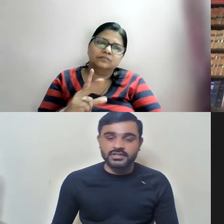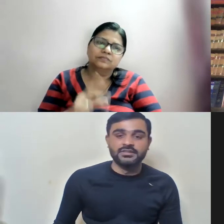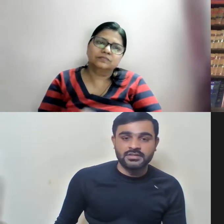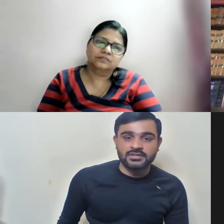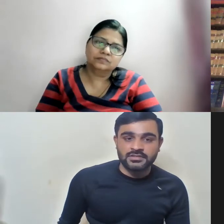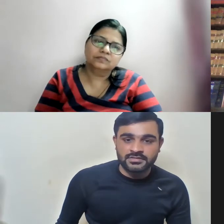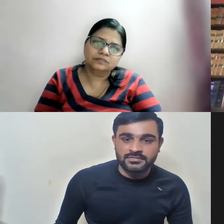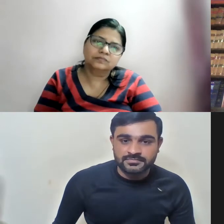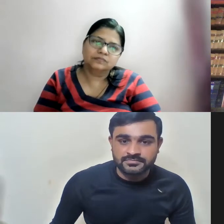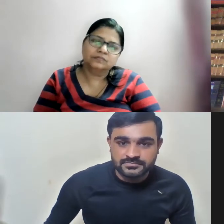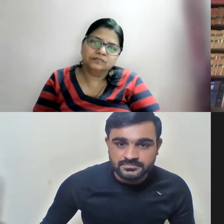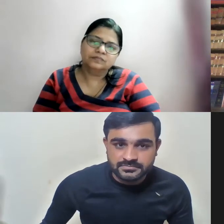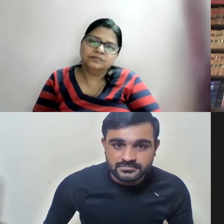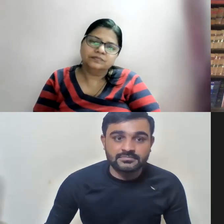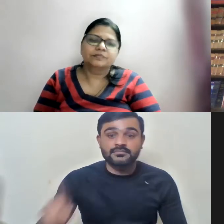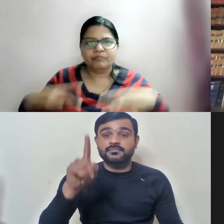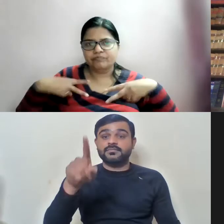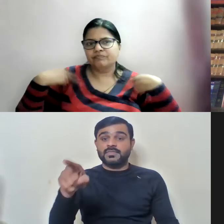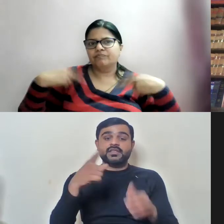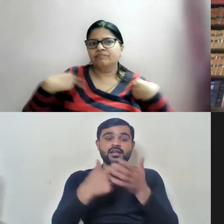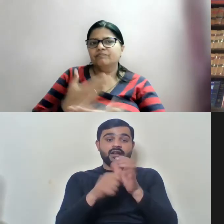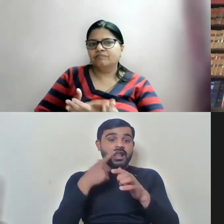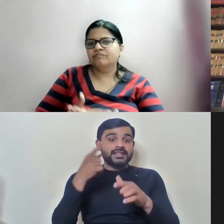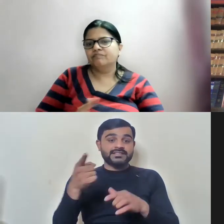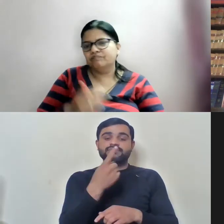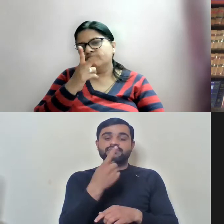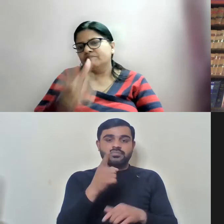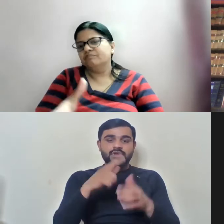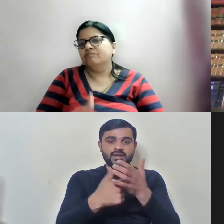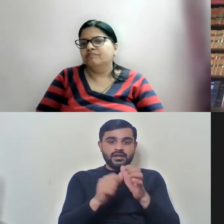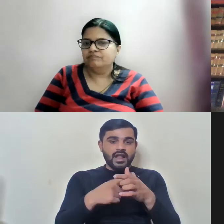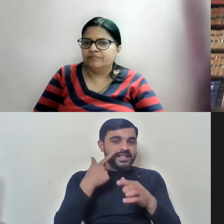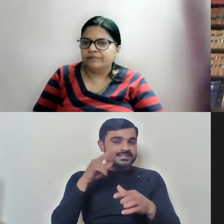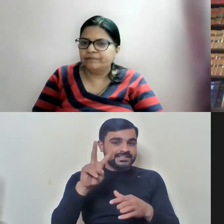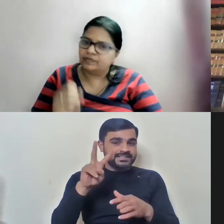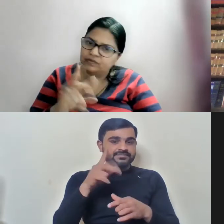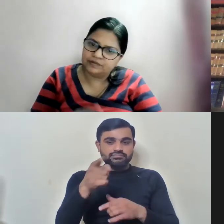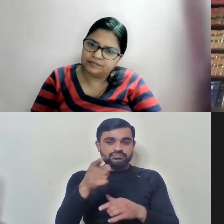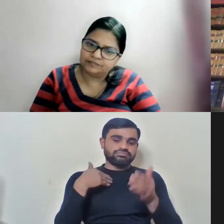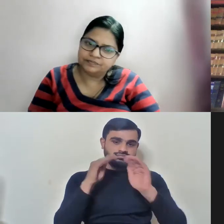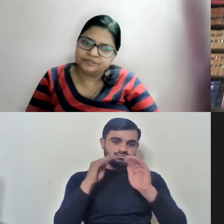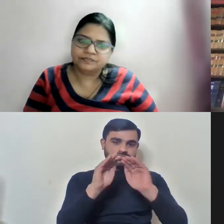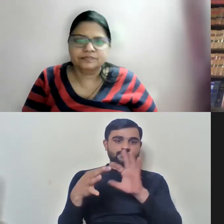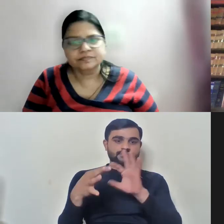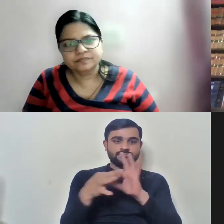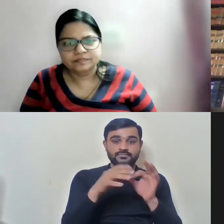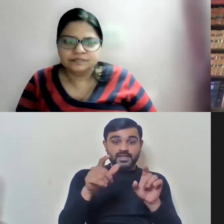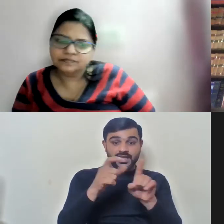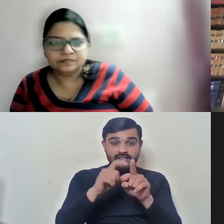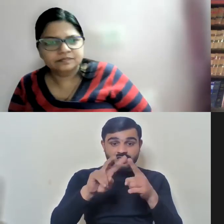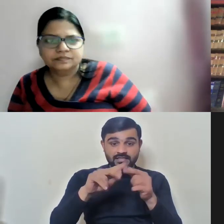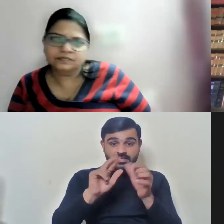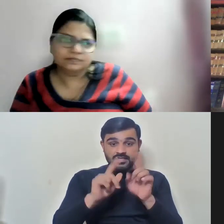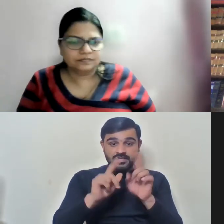as I got it. Yeah, can I just come in here? Janna, this is Rajiv. Can I just butt in for yes, please, please, Devendra's case has been